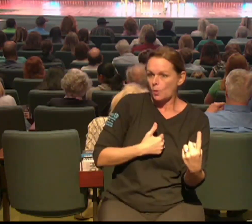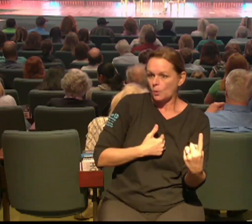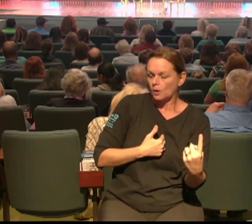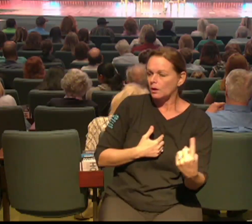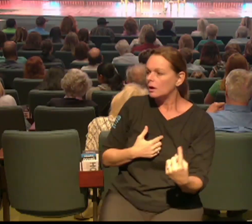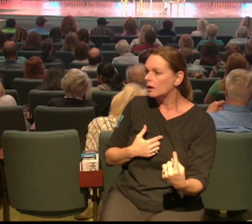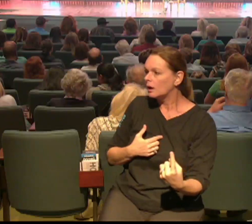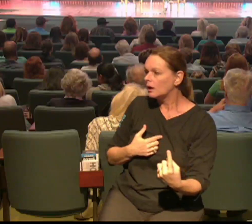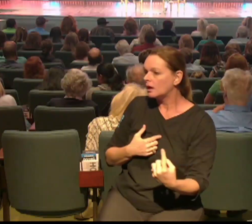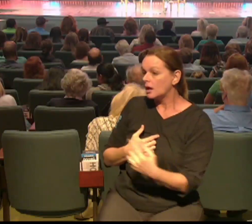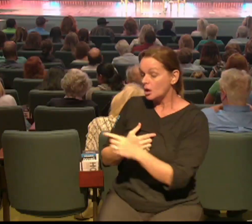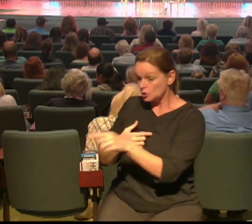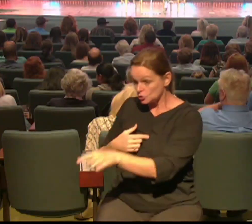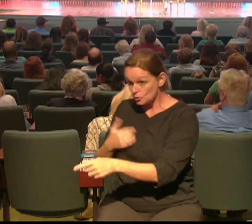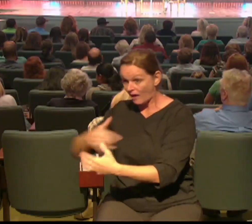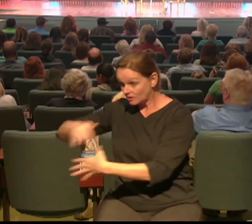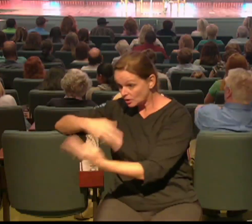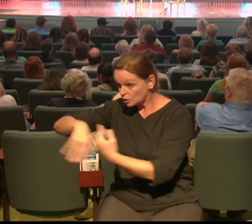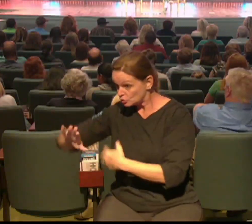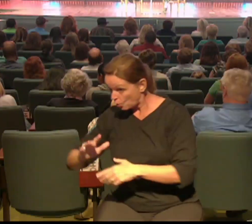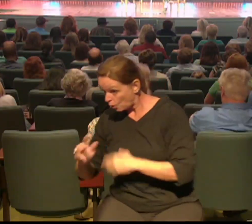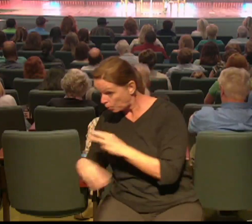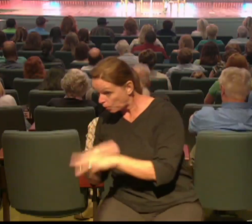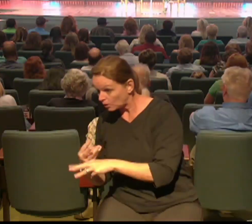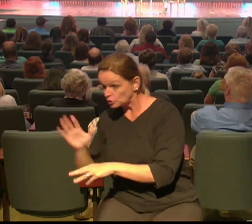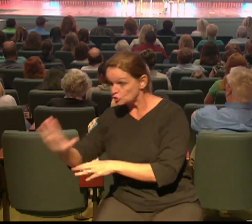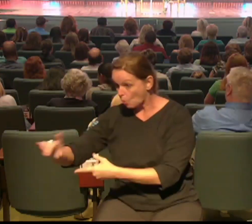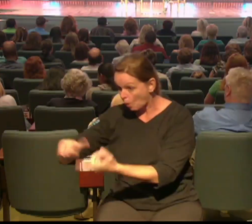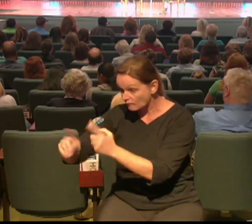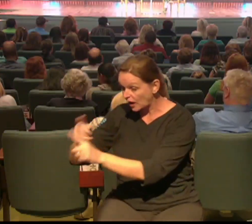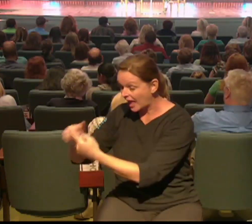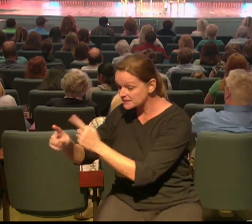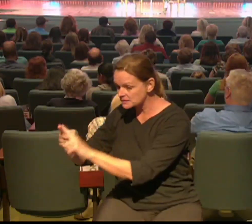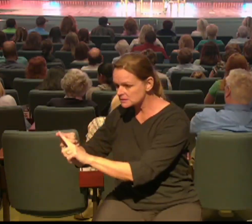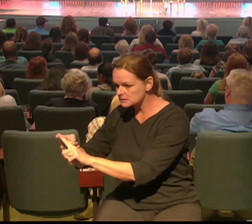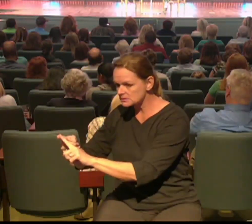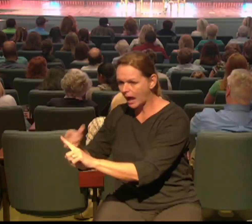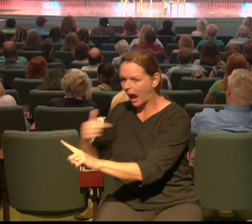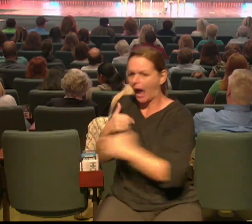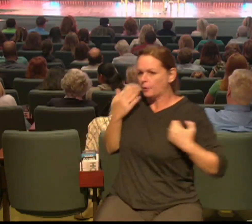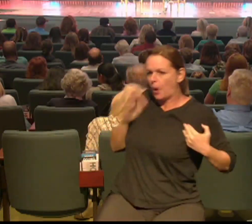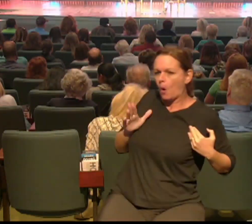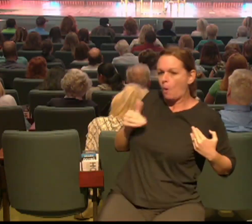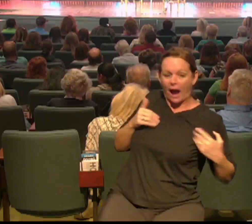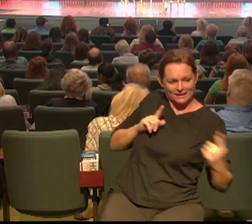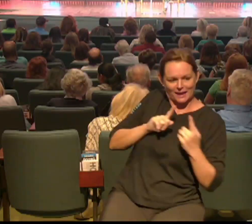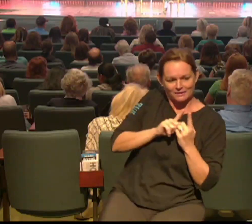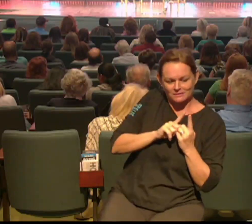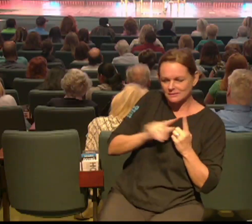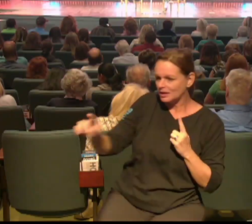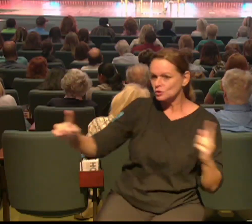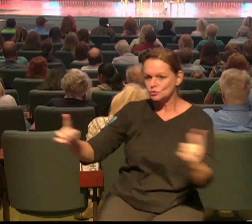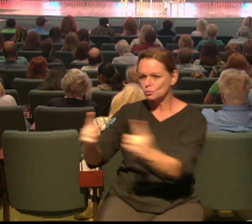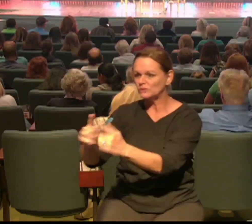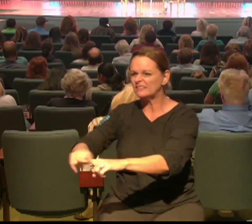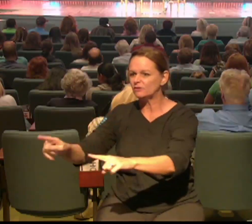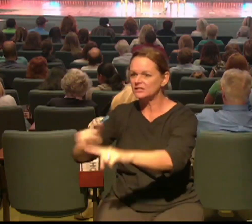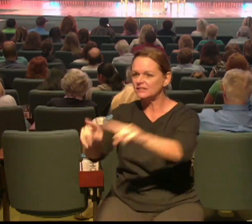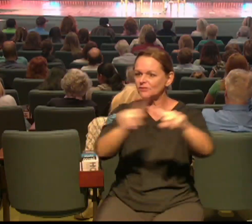workplace they're in your family they're your circle of friends and God's put you sovereignly there and you might think well Todd this is probably easy for you